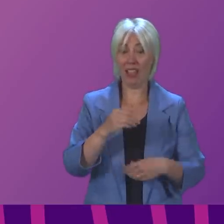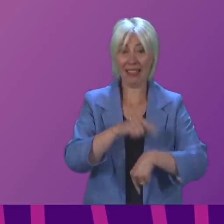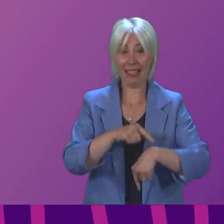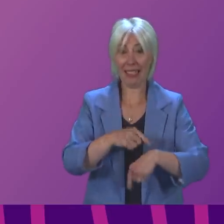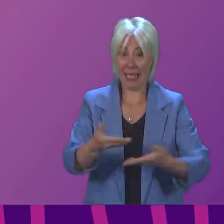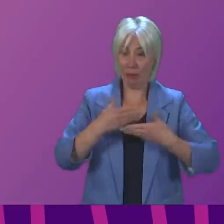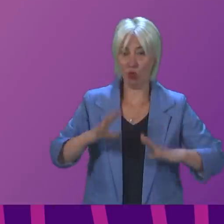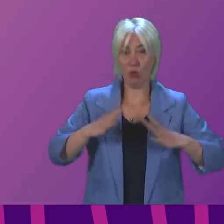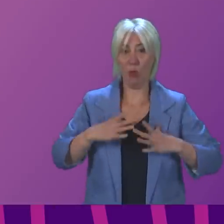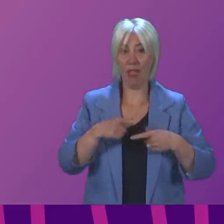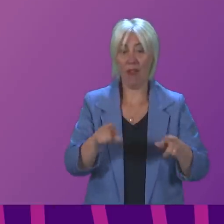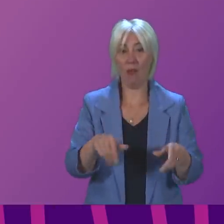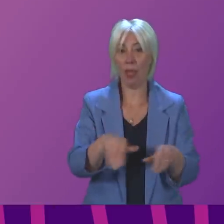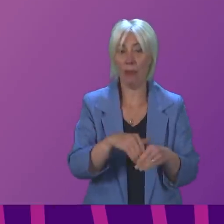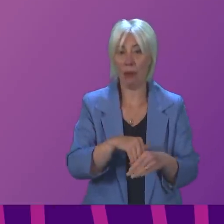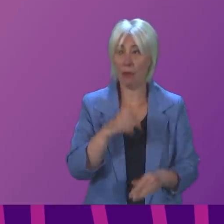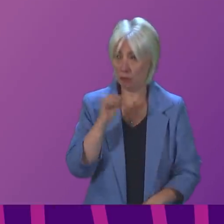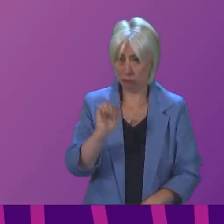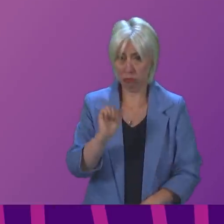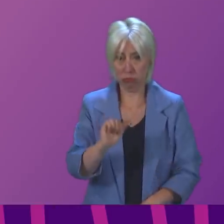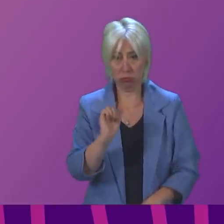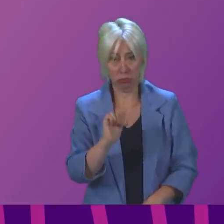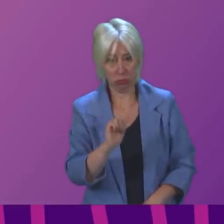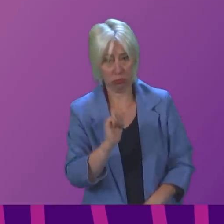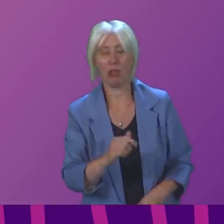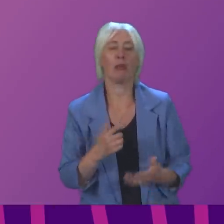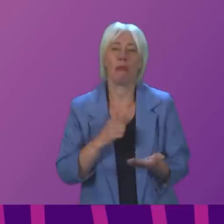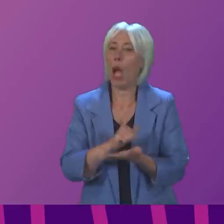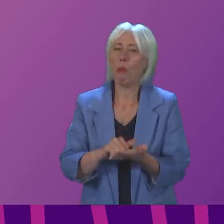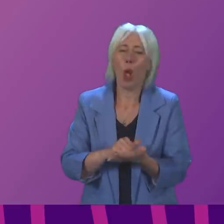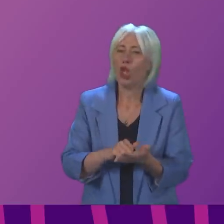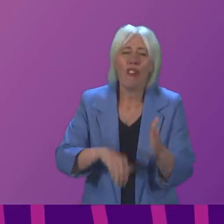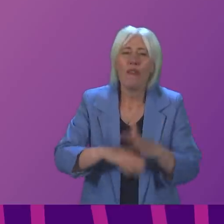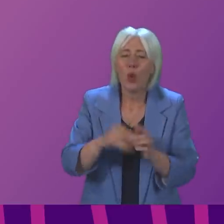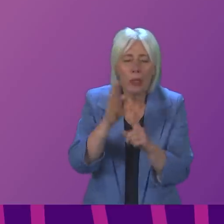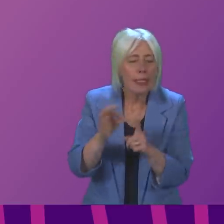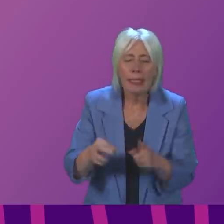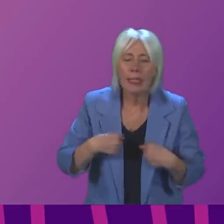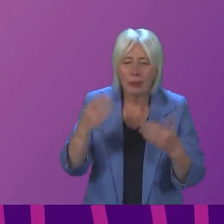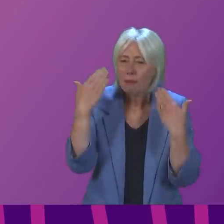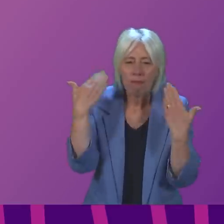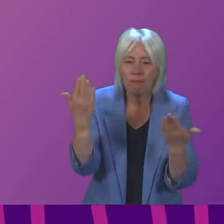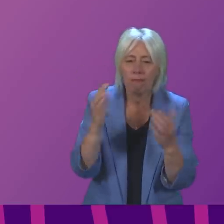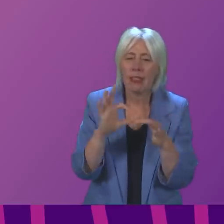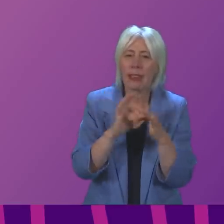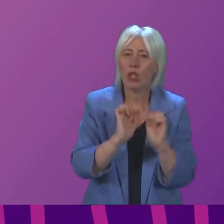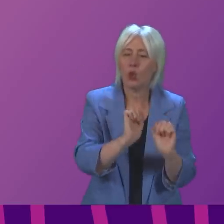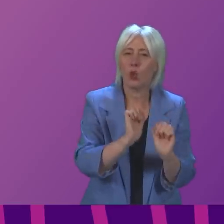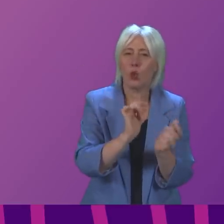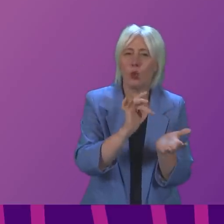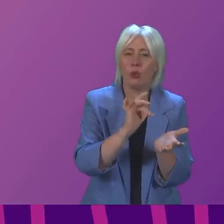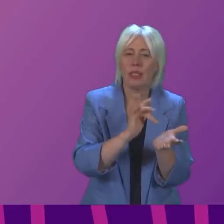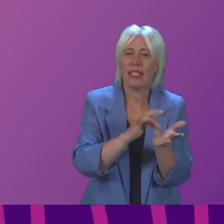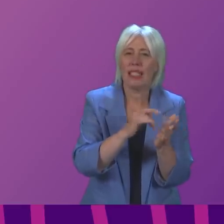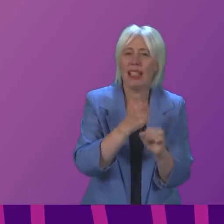First Minister. Yes, I do, absolutely. Obviously, with apologies, I do not know all of the detail in relation to the City of Glasgow College